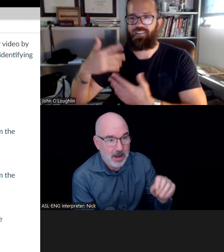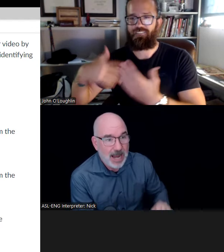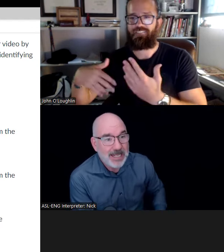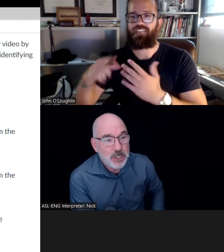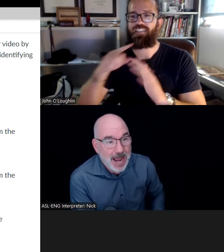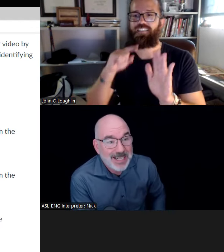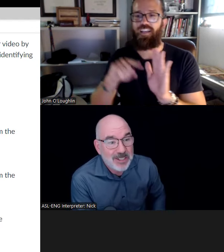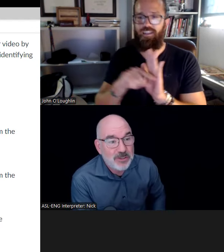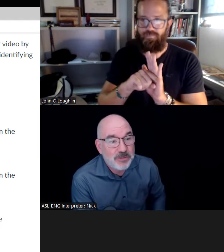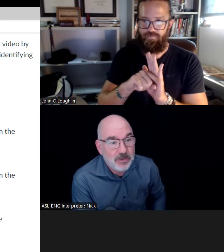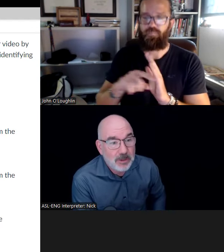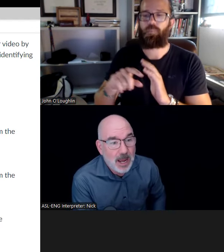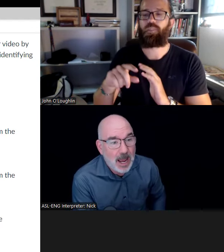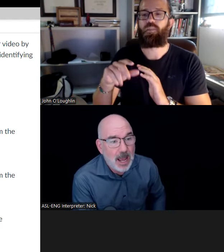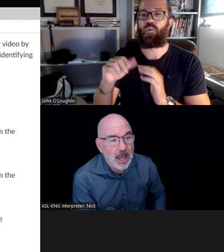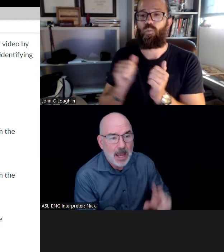an interactive